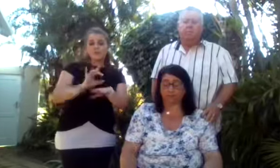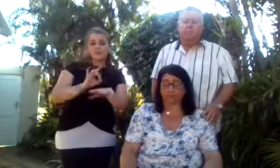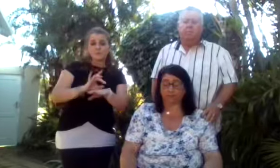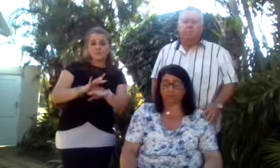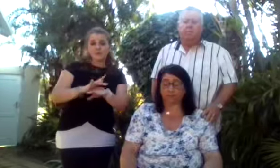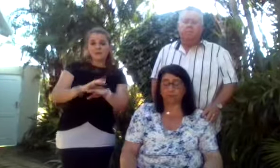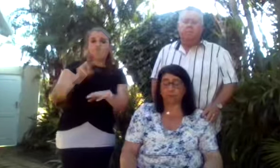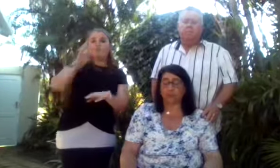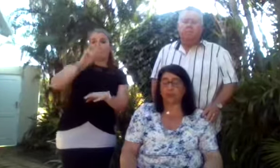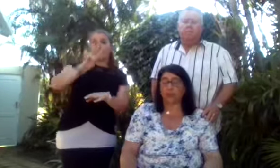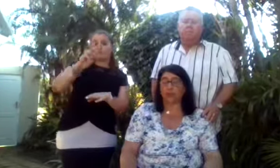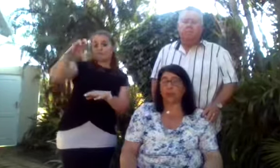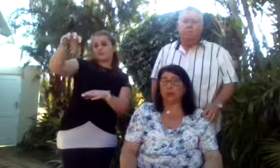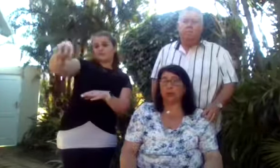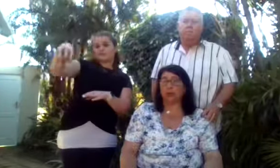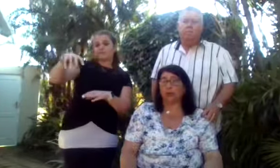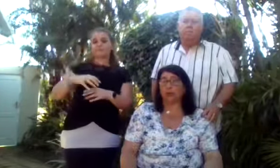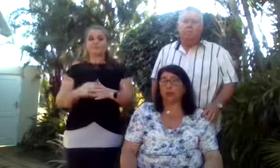Worcester.